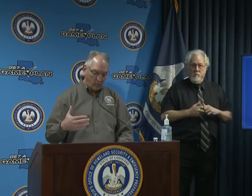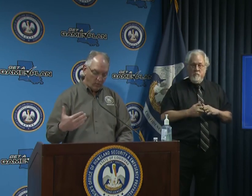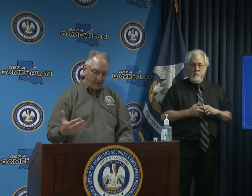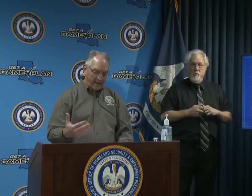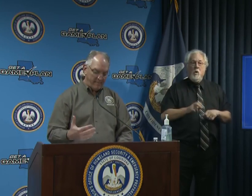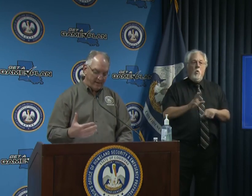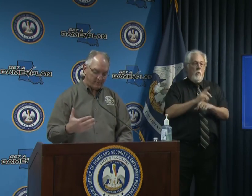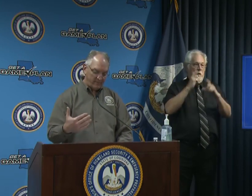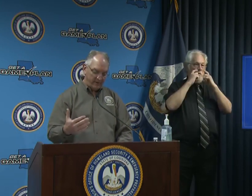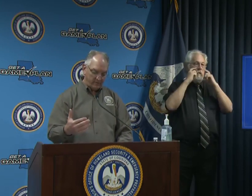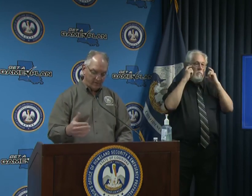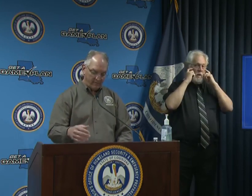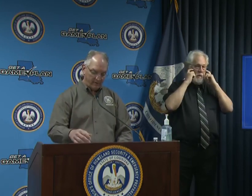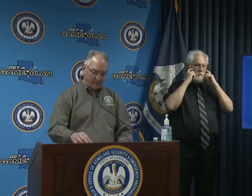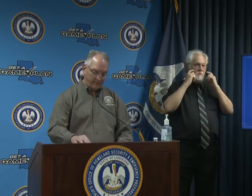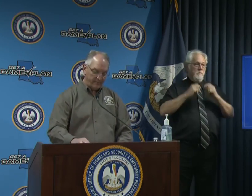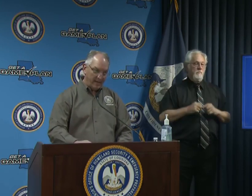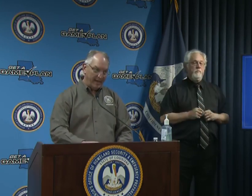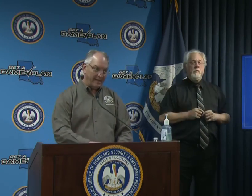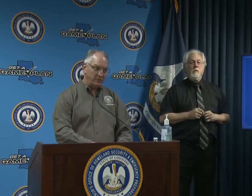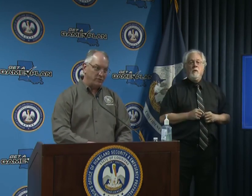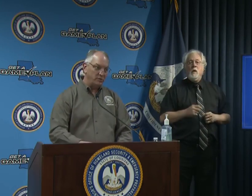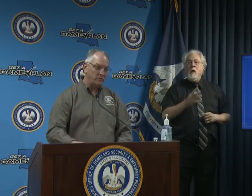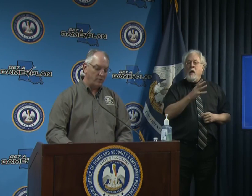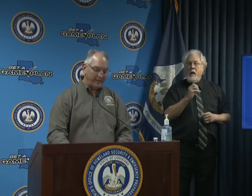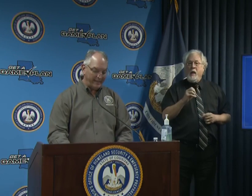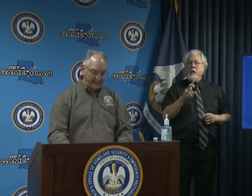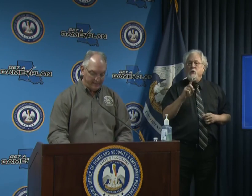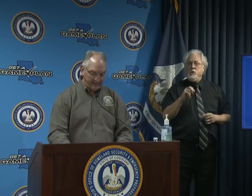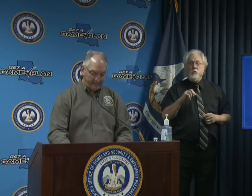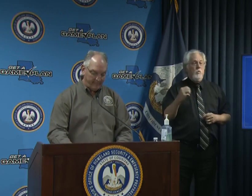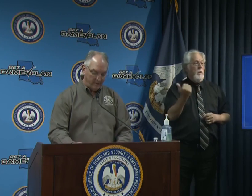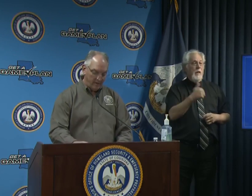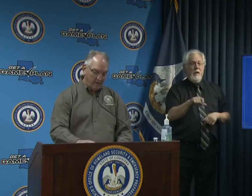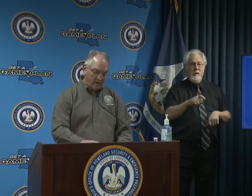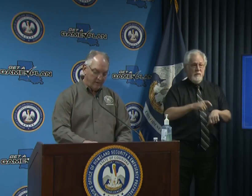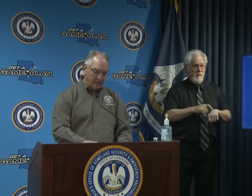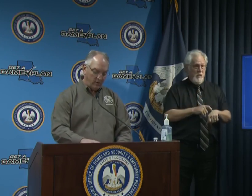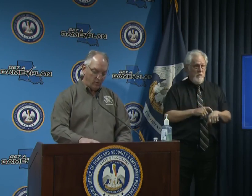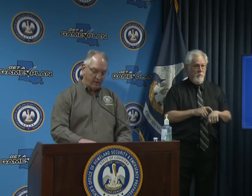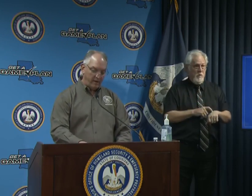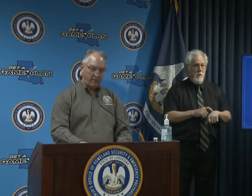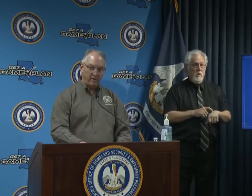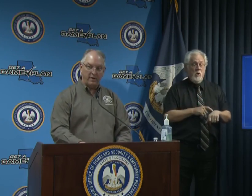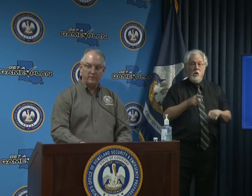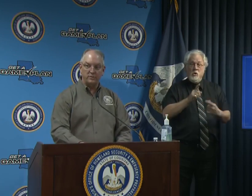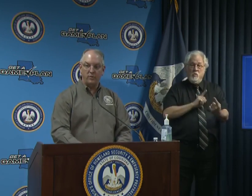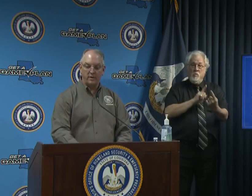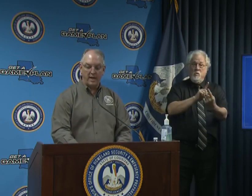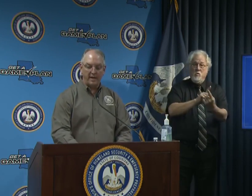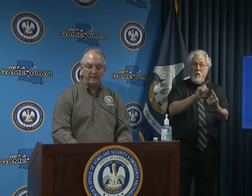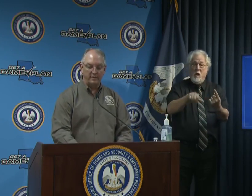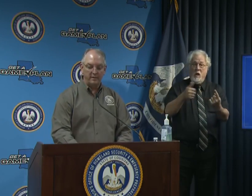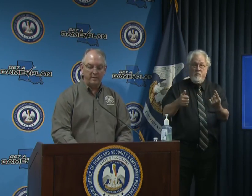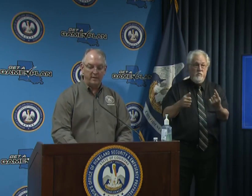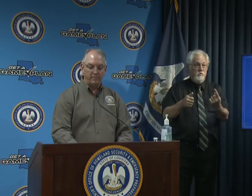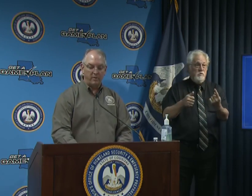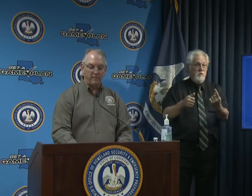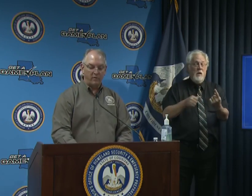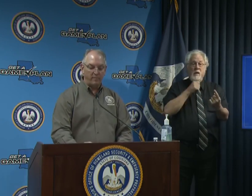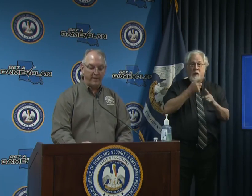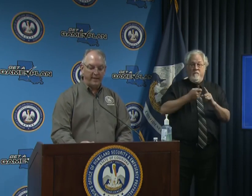wear that mask or facial coverings and they should do so anytime uh that you are near others who are not